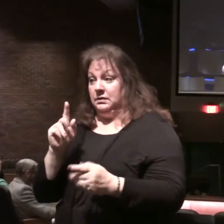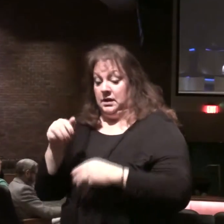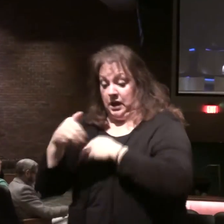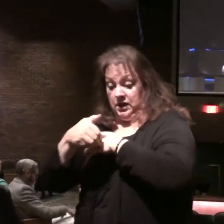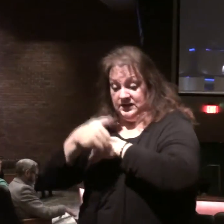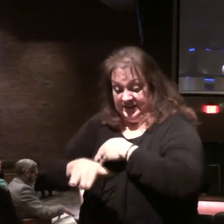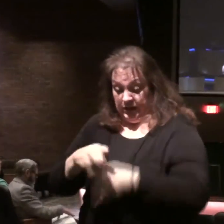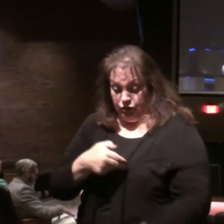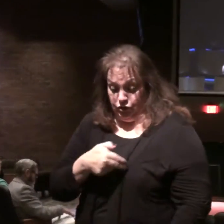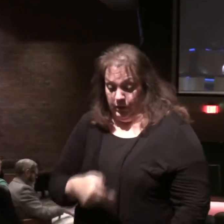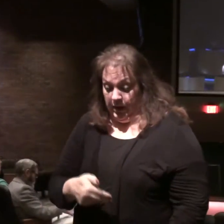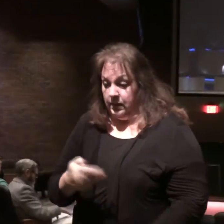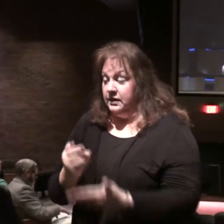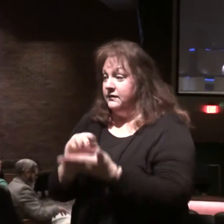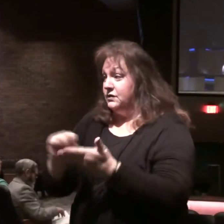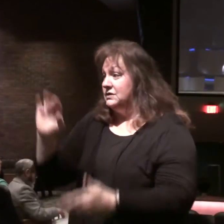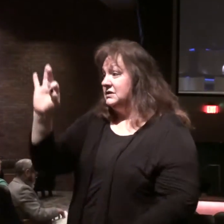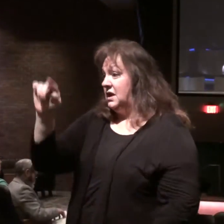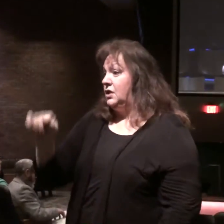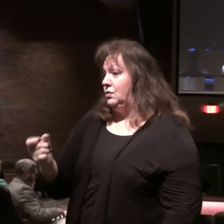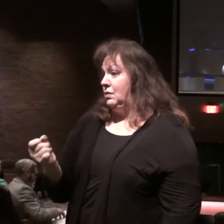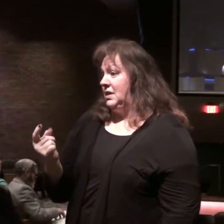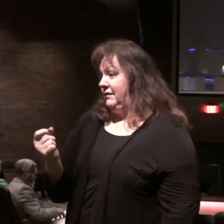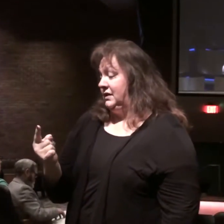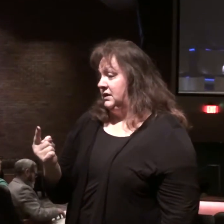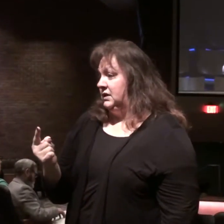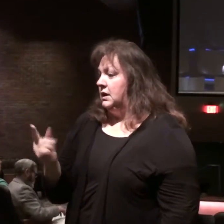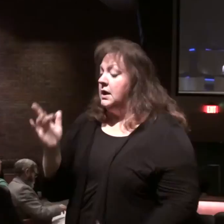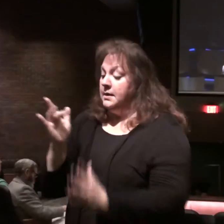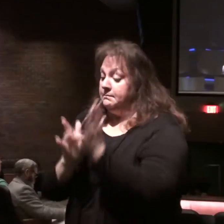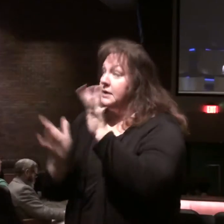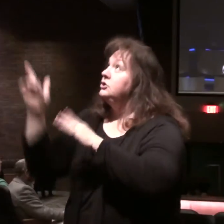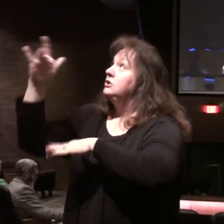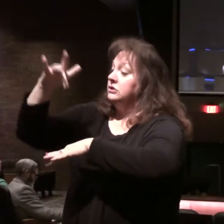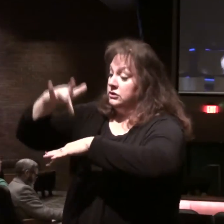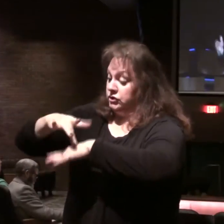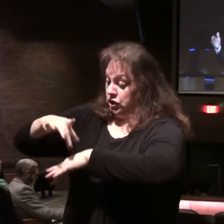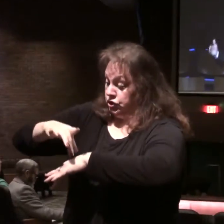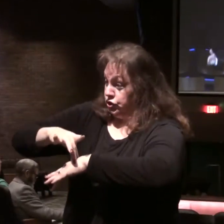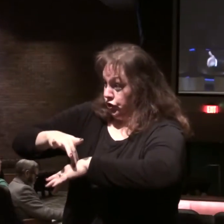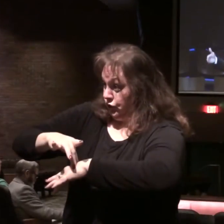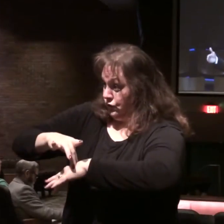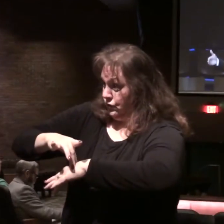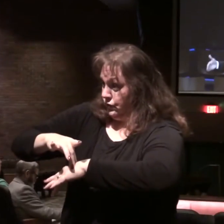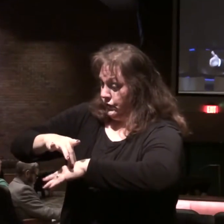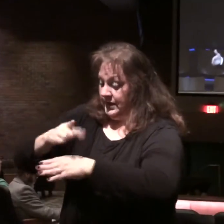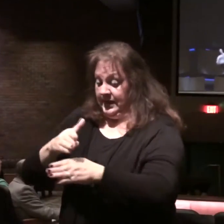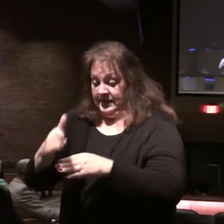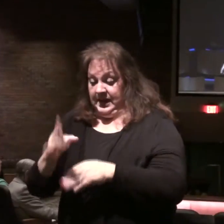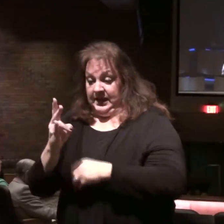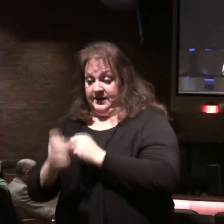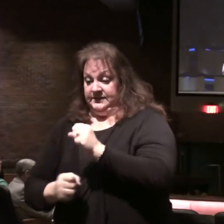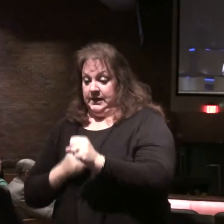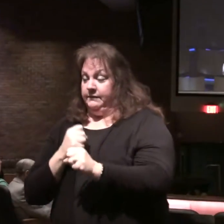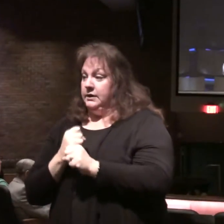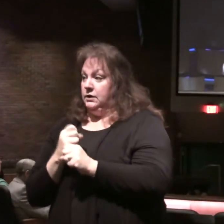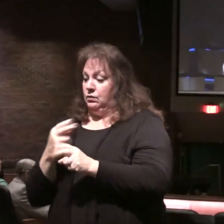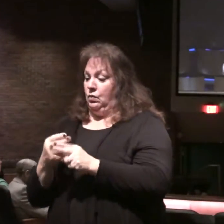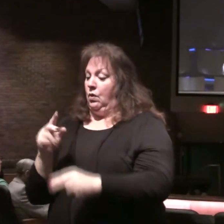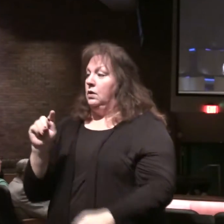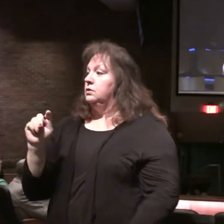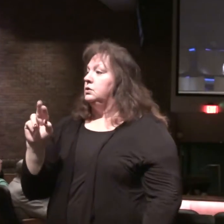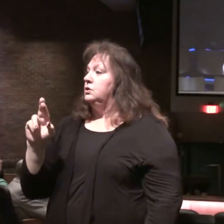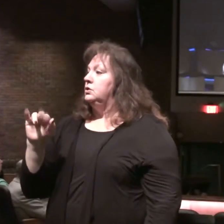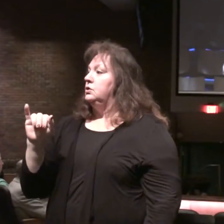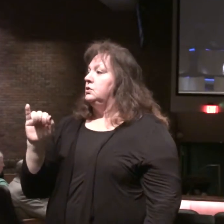in verses 9 to 11. When Christ returns to earth at the end of that seven-year period called the